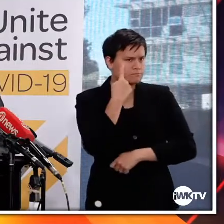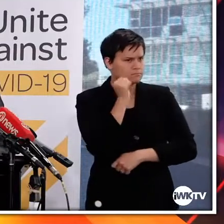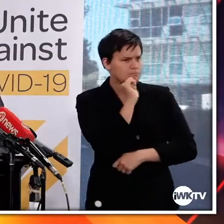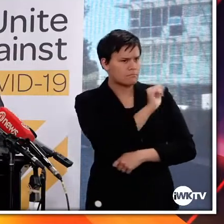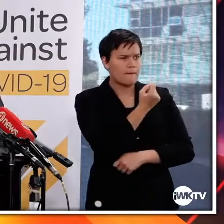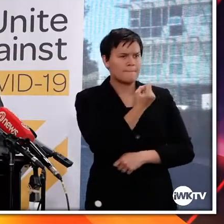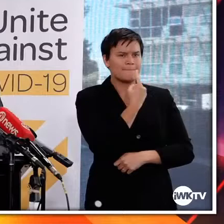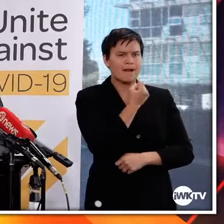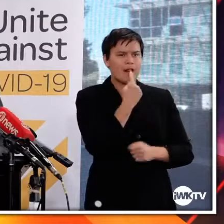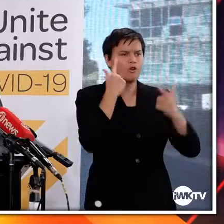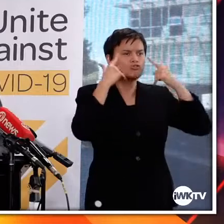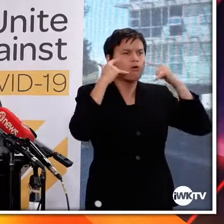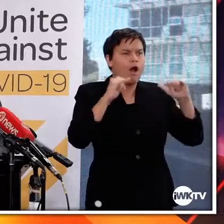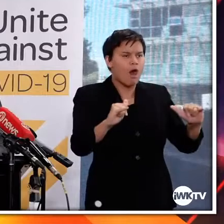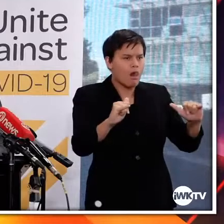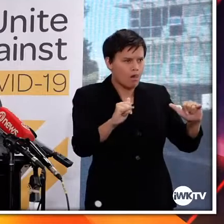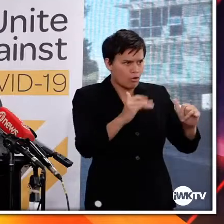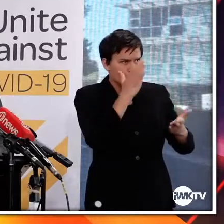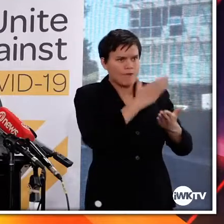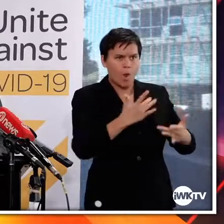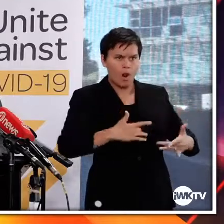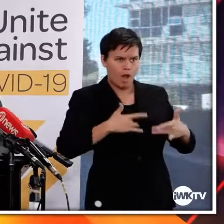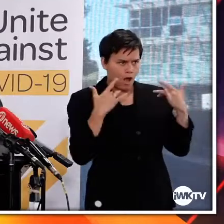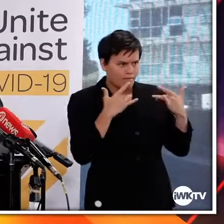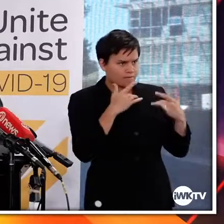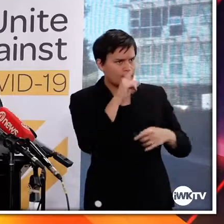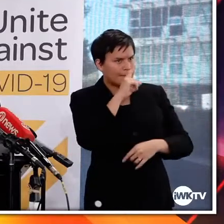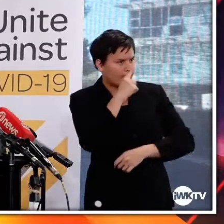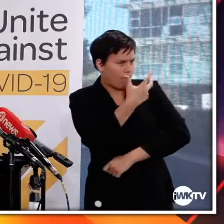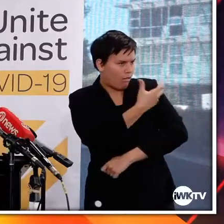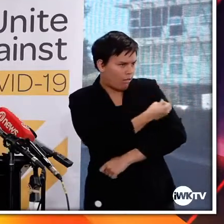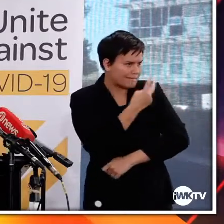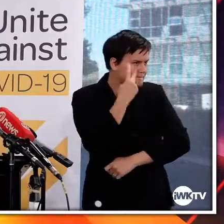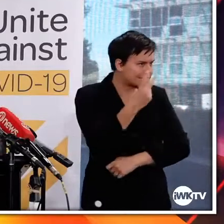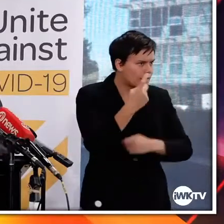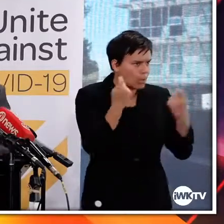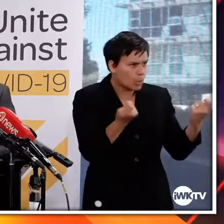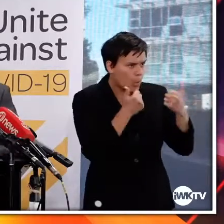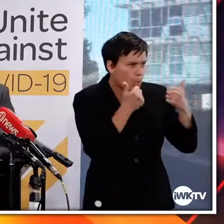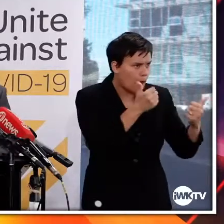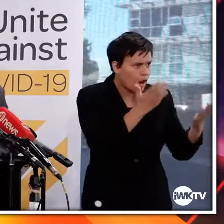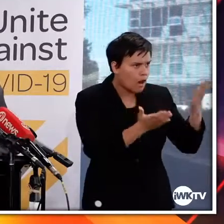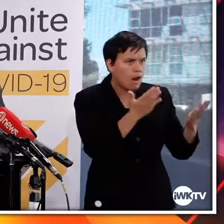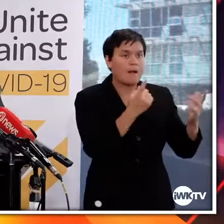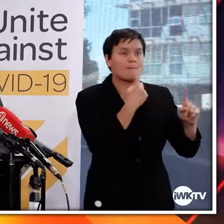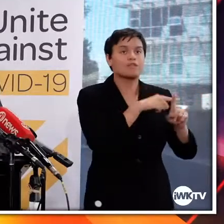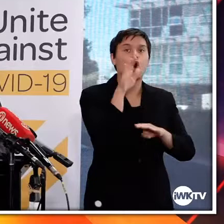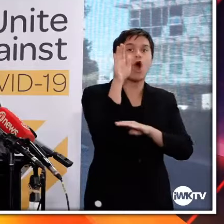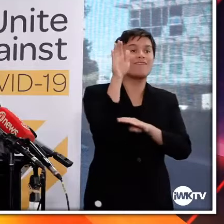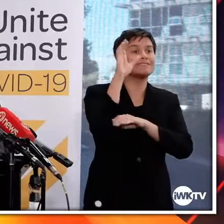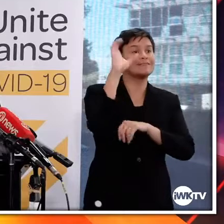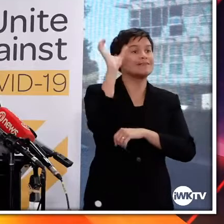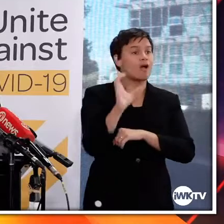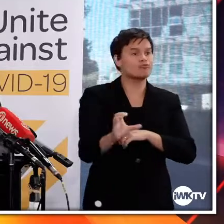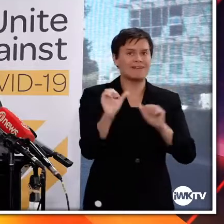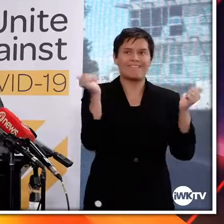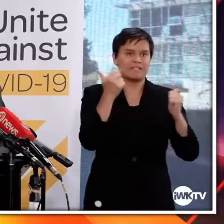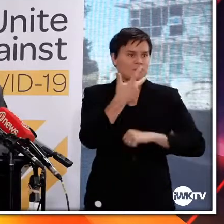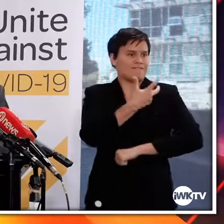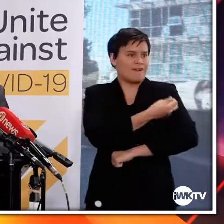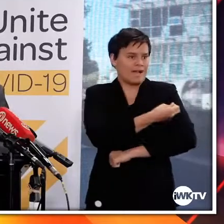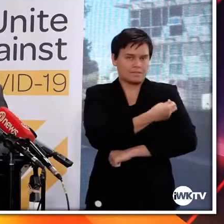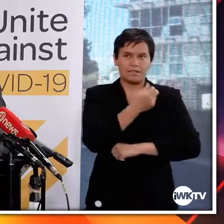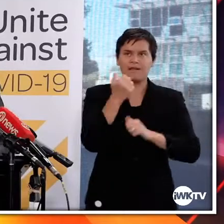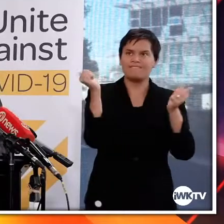real world immunisation from data, data from countries that are already rolling out vaccines to their populations and Chris